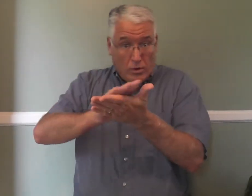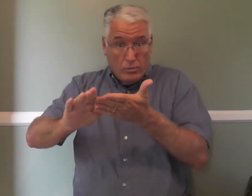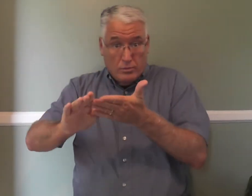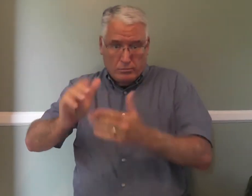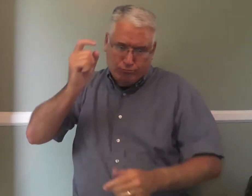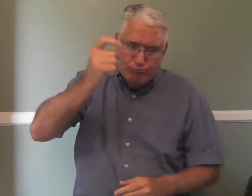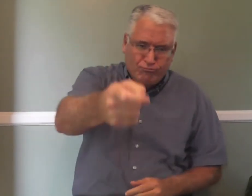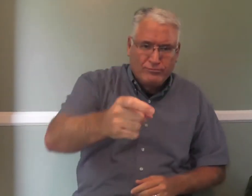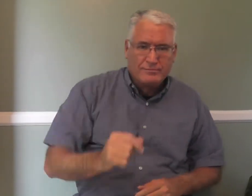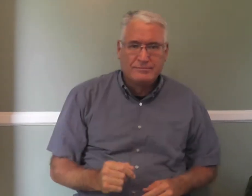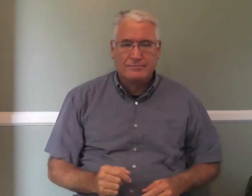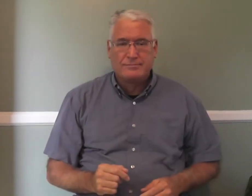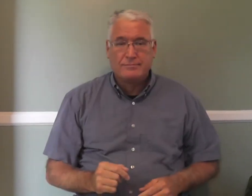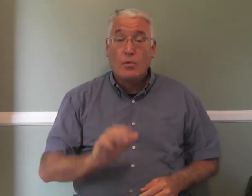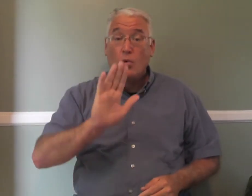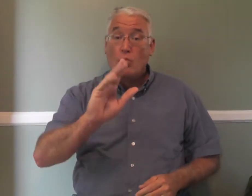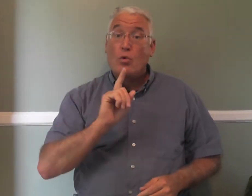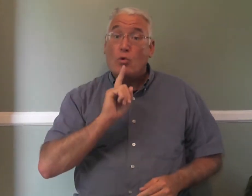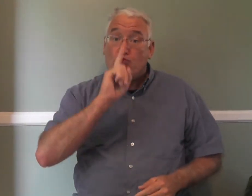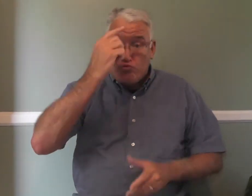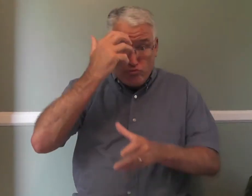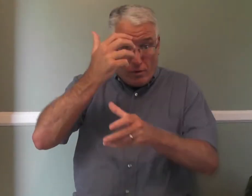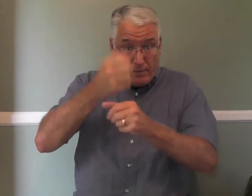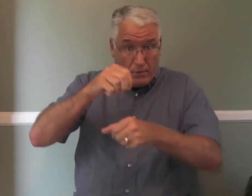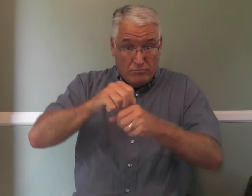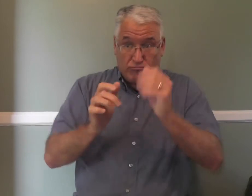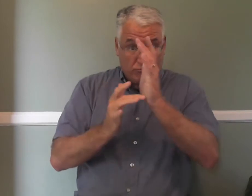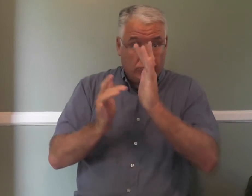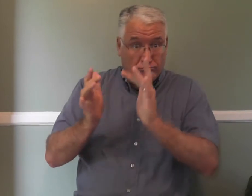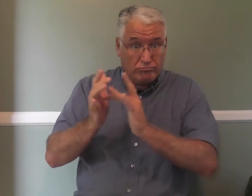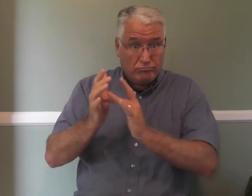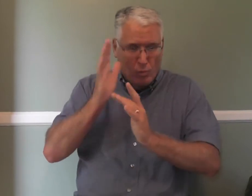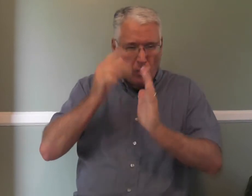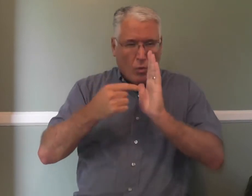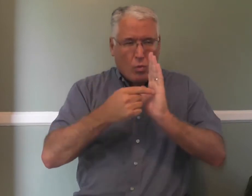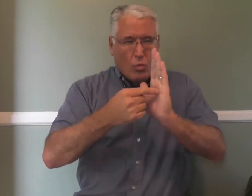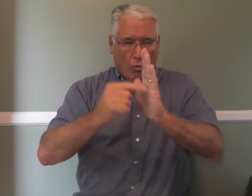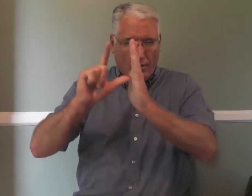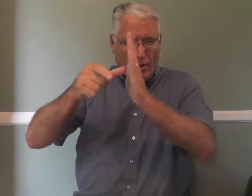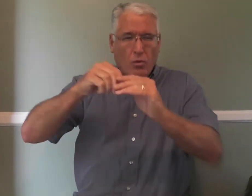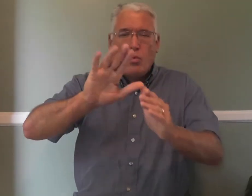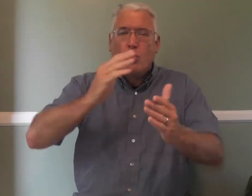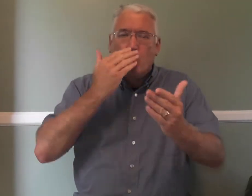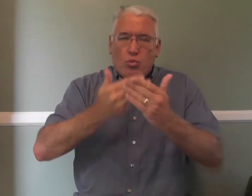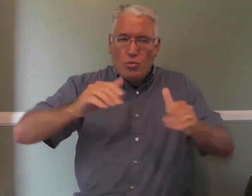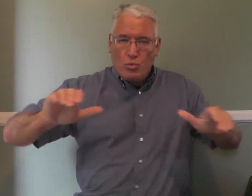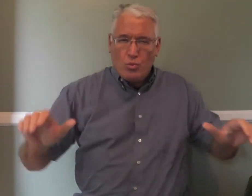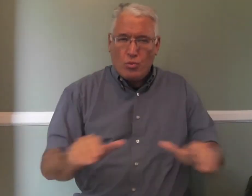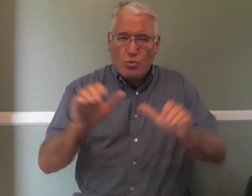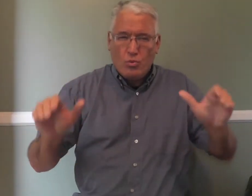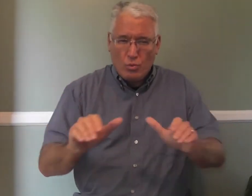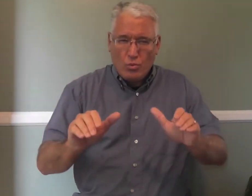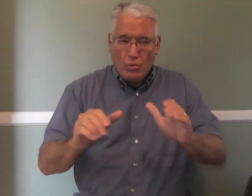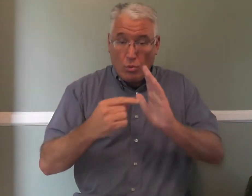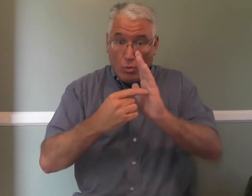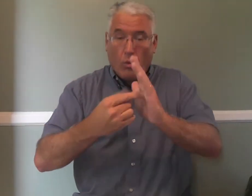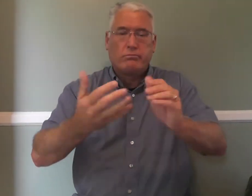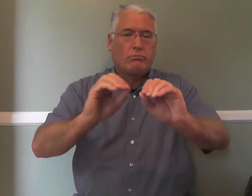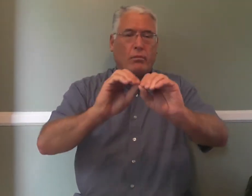And Jesus' righteousness will be given to you. Your real trust in Jesus will be shown later through the good things